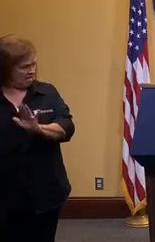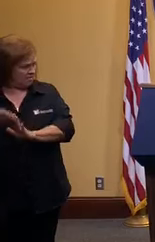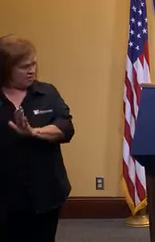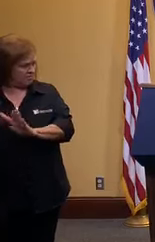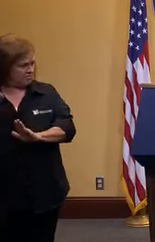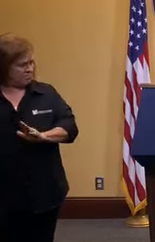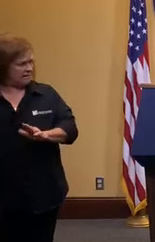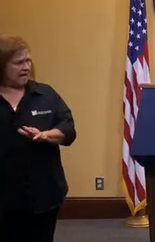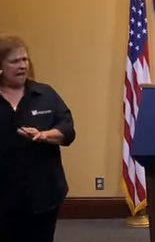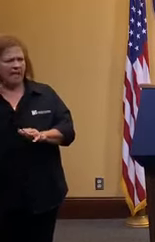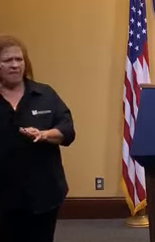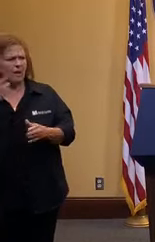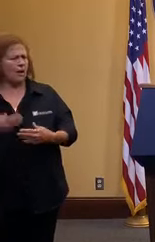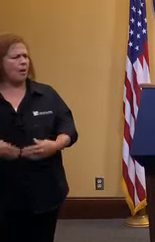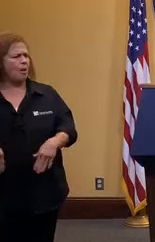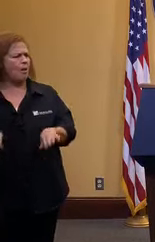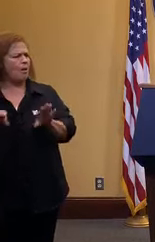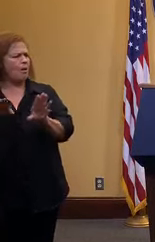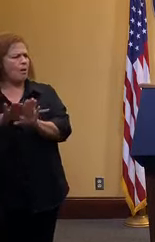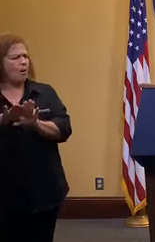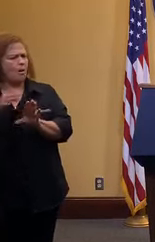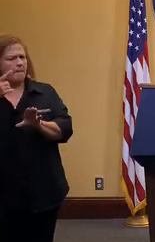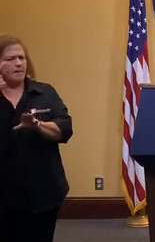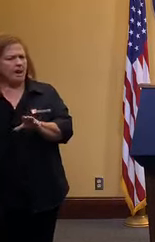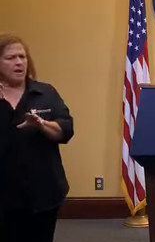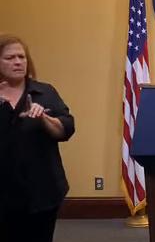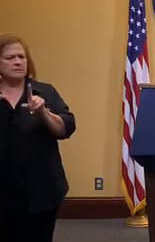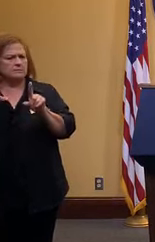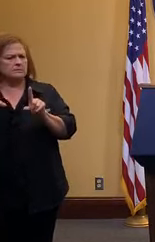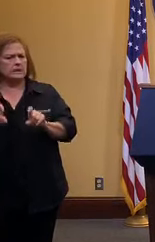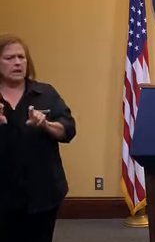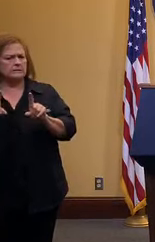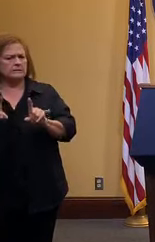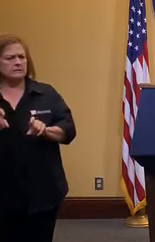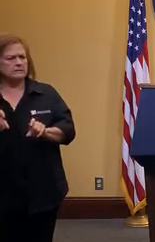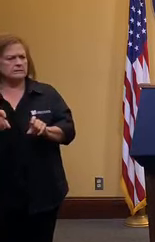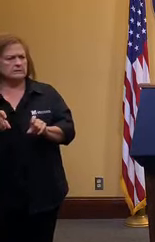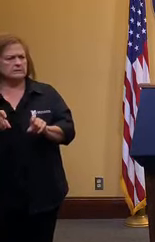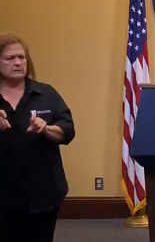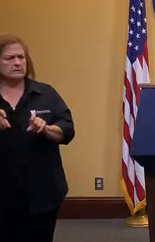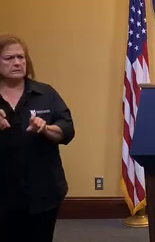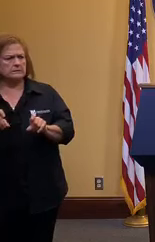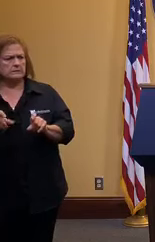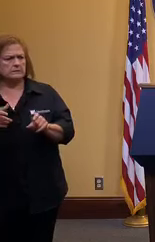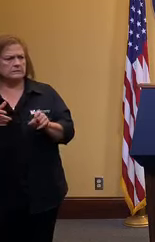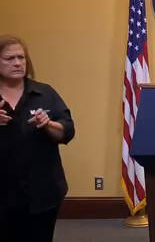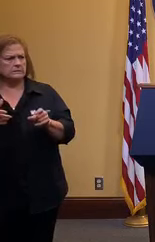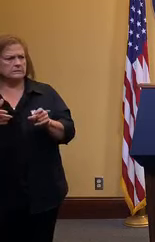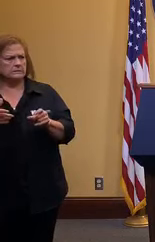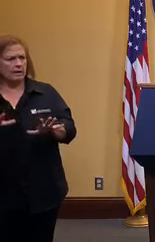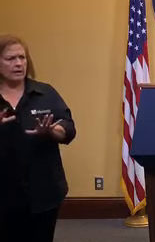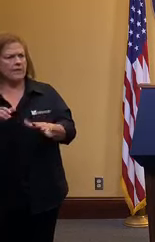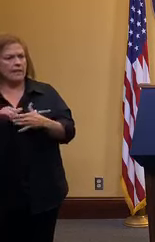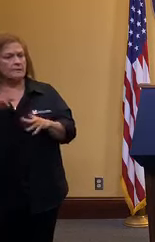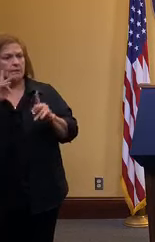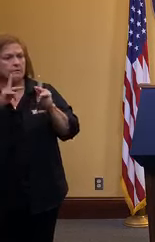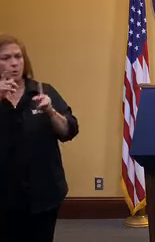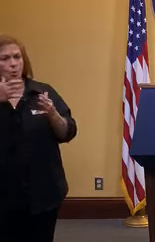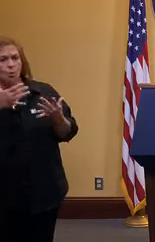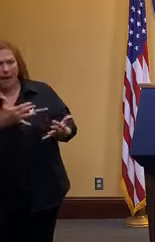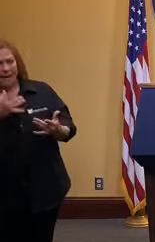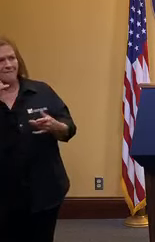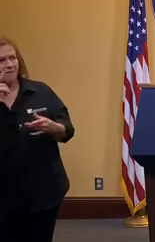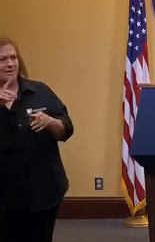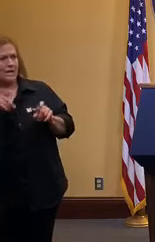actually um closed that one because testing got so quick that was for people who were waiting their